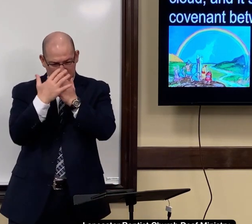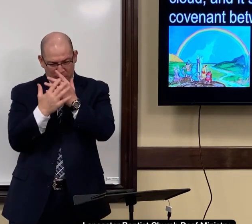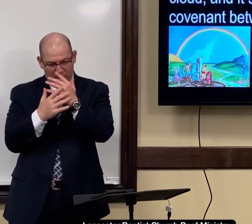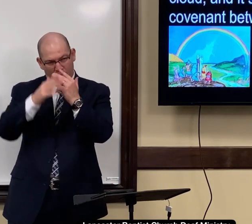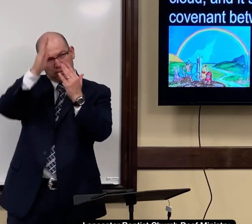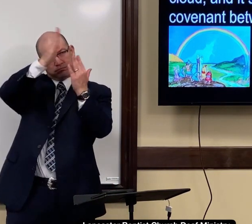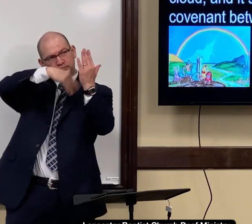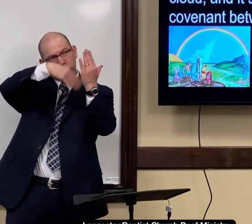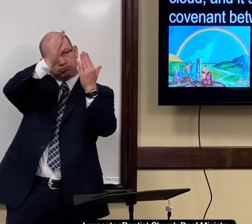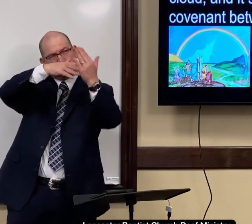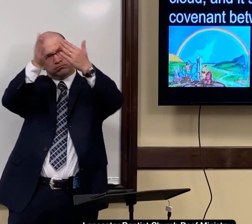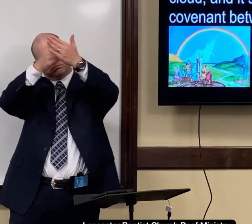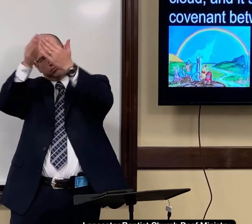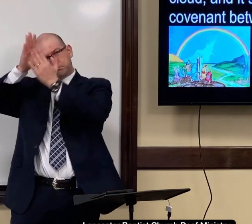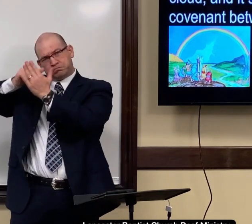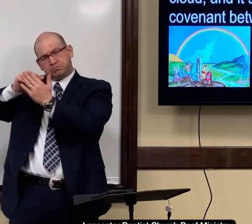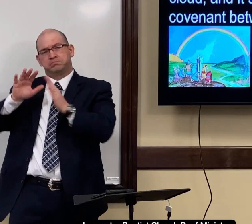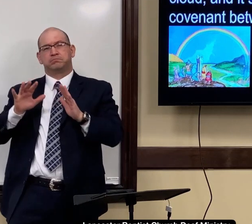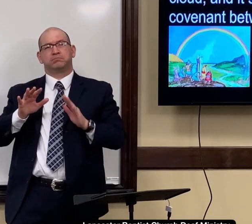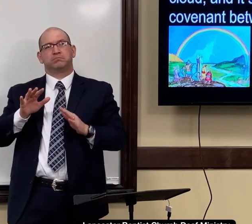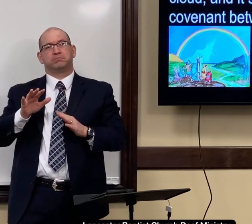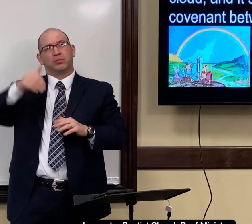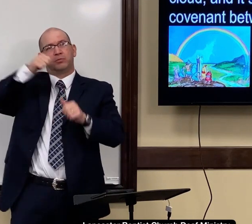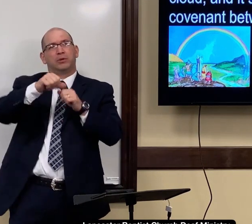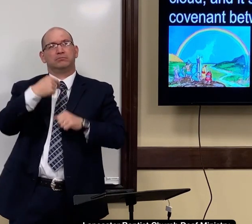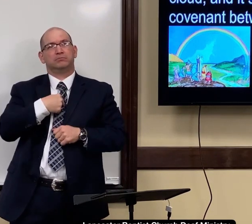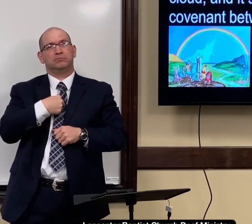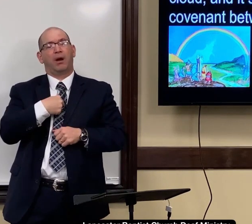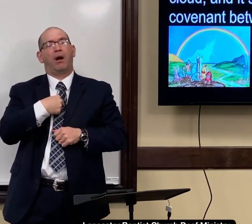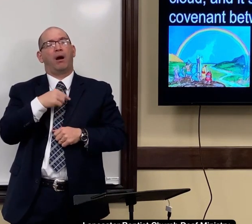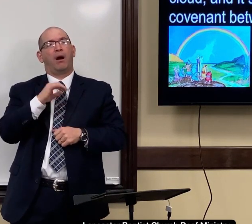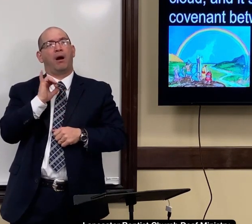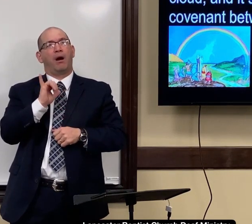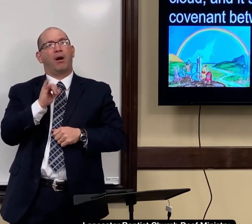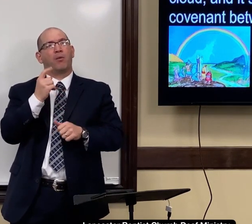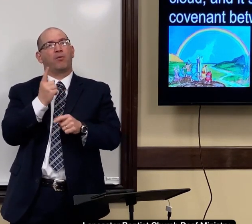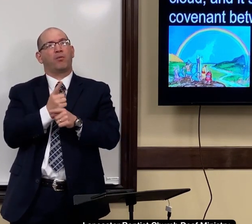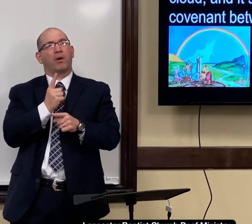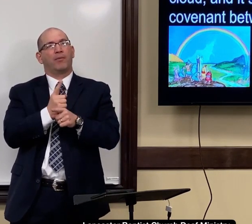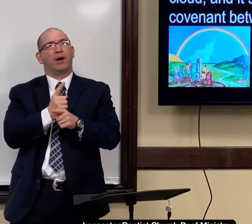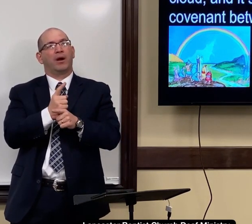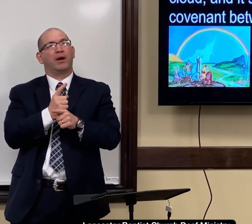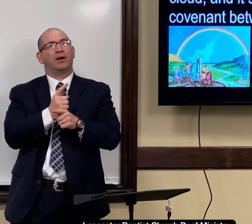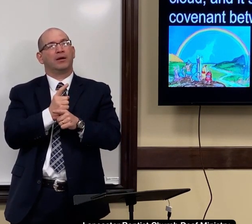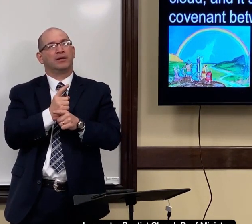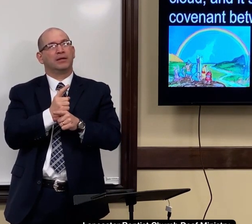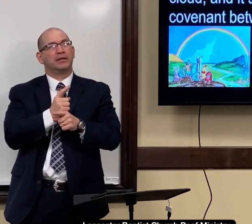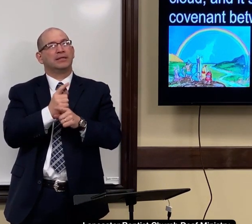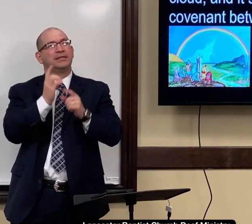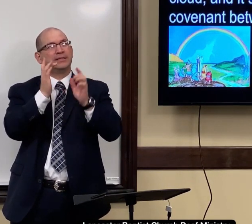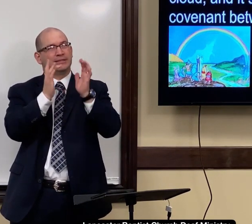that blood that blood painted about the doorpost that helps us to remember